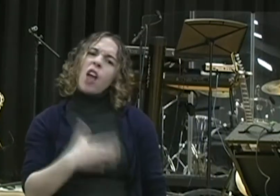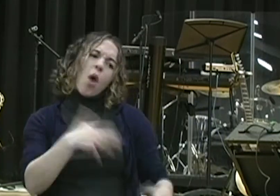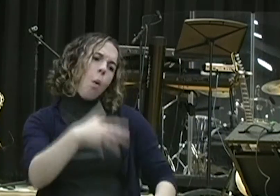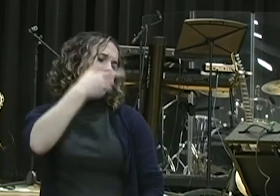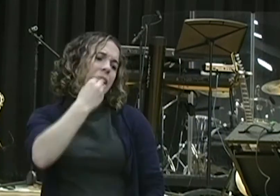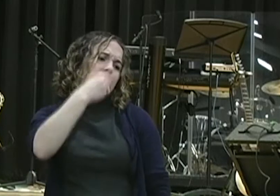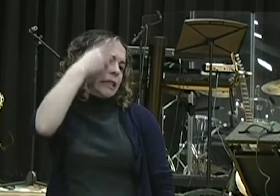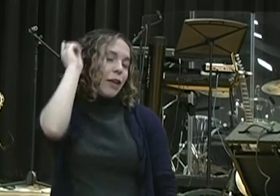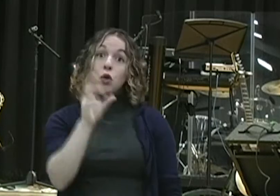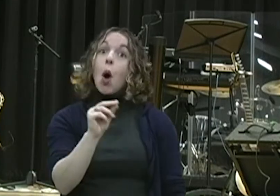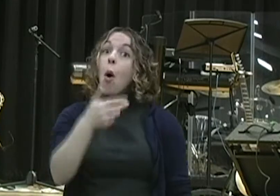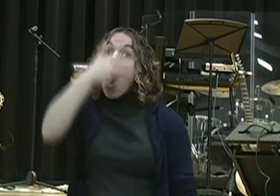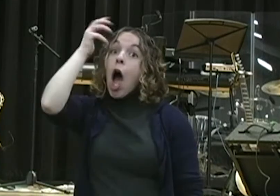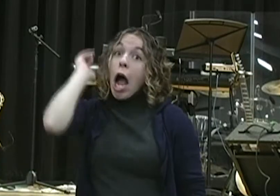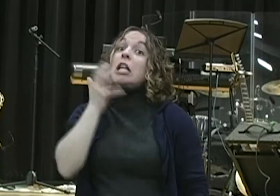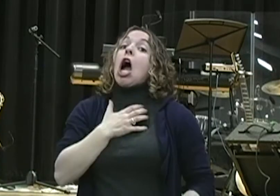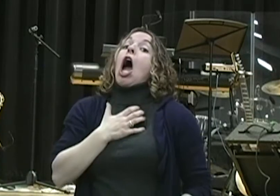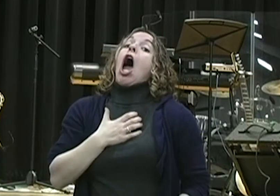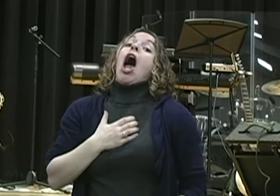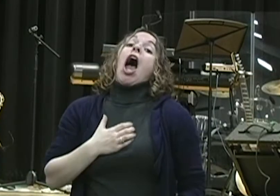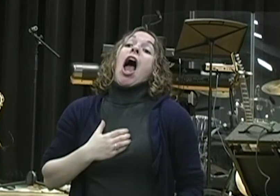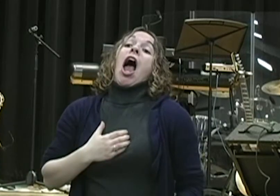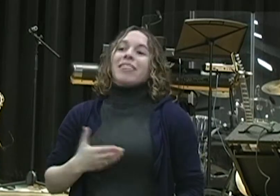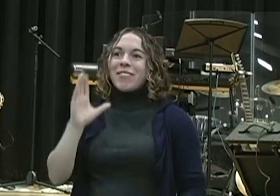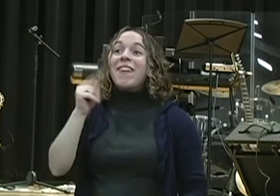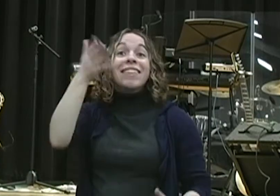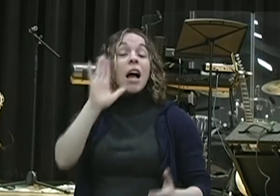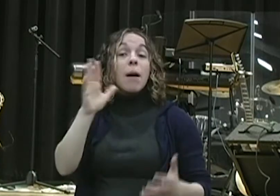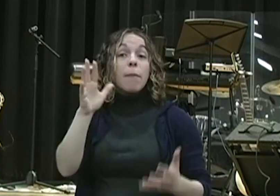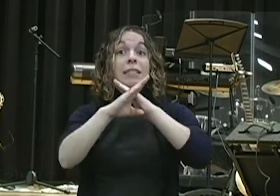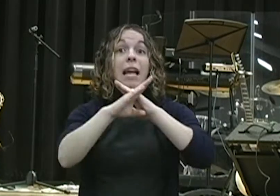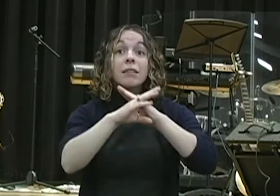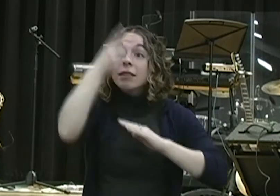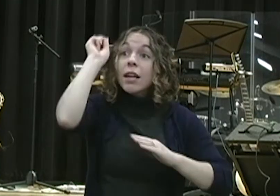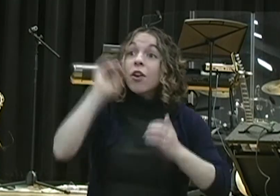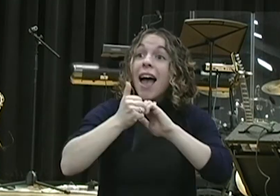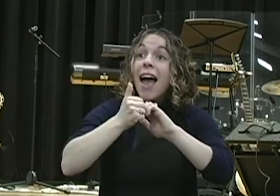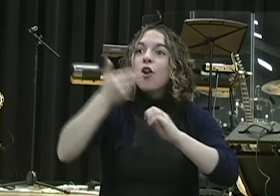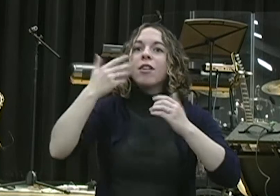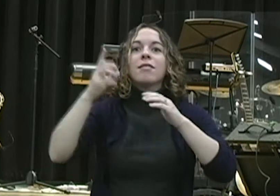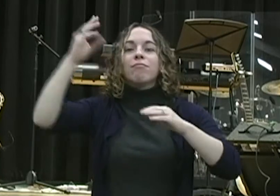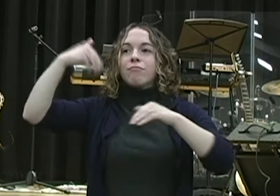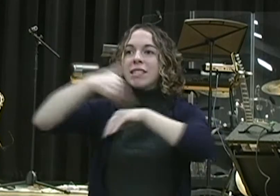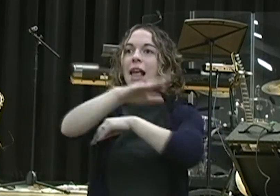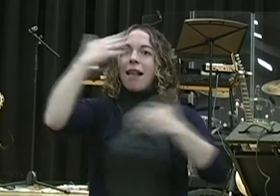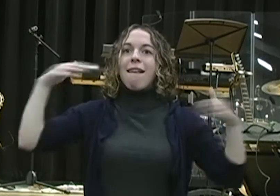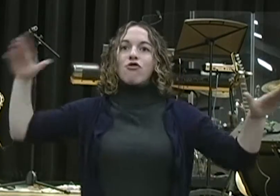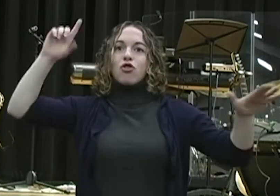But for the man of prayer, God, closed the mouth of the lion. Hallelujah. How many people need